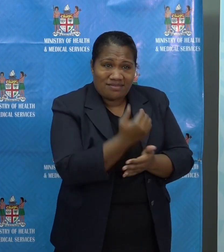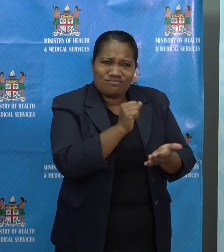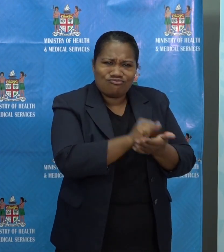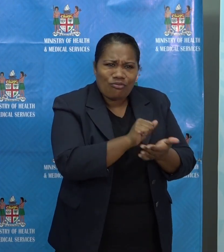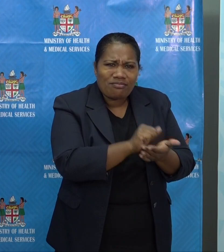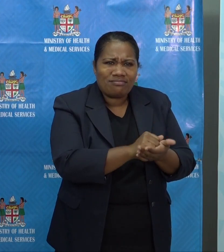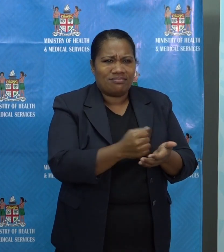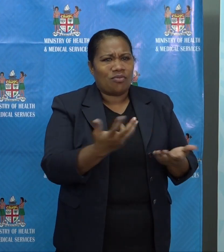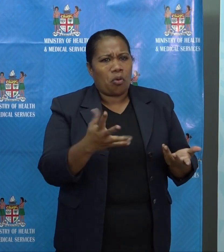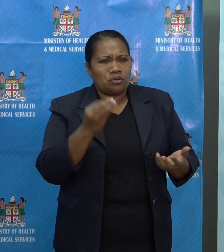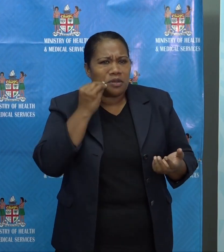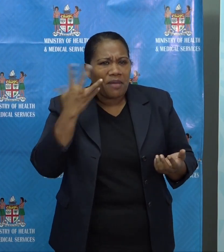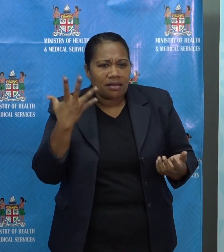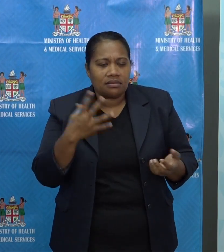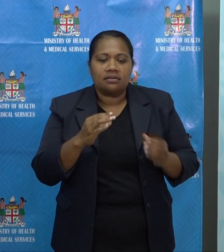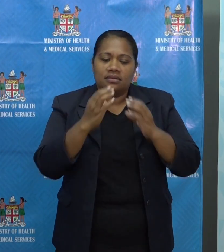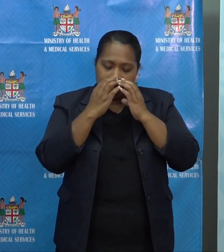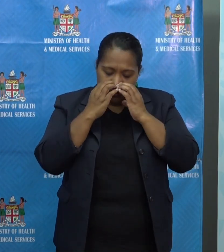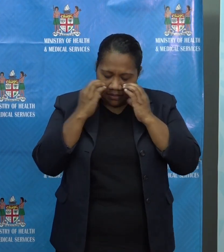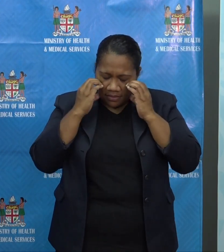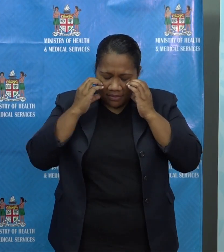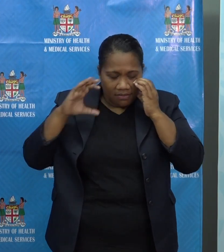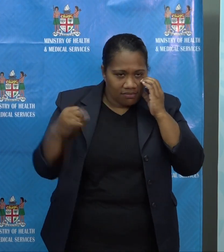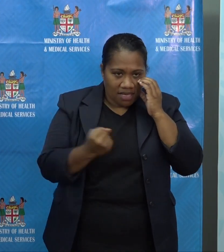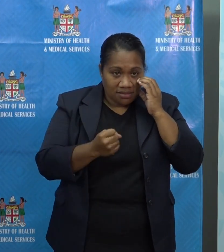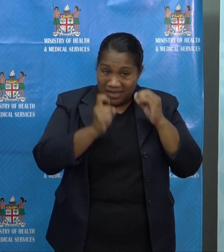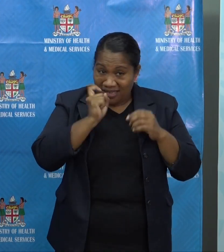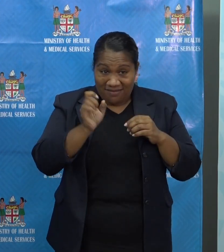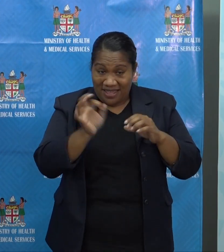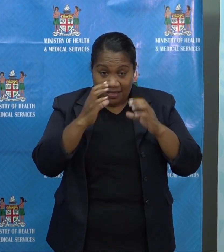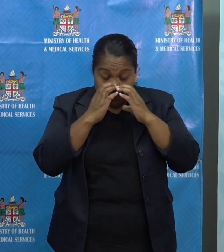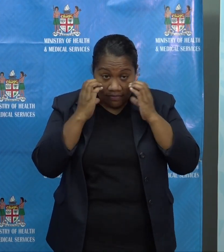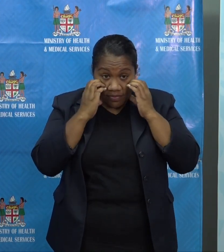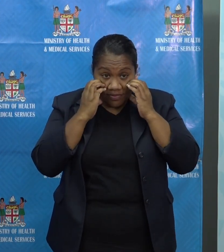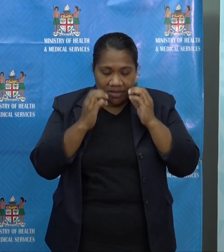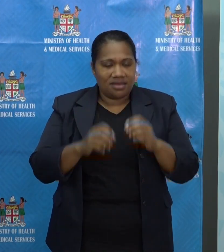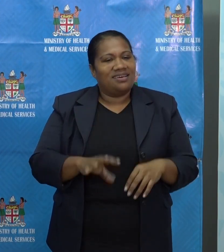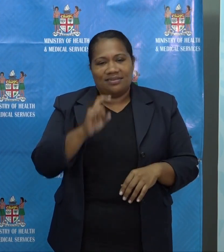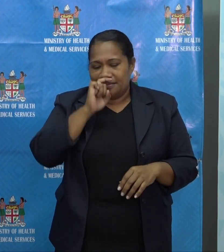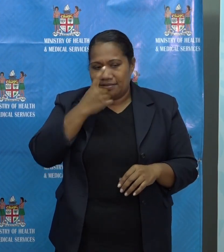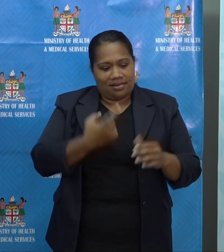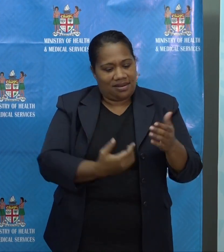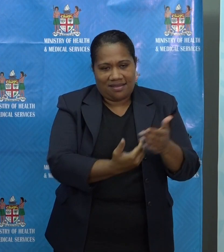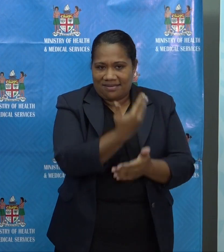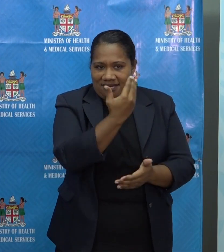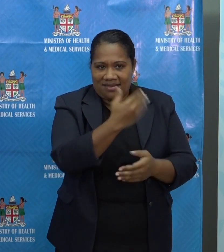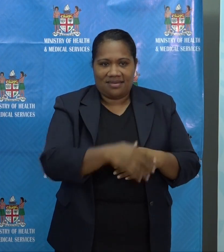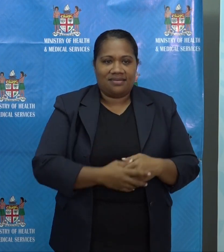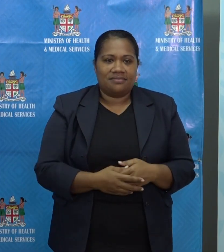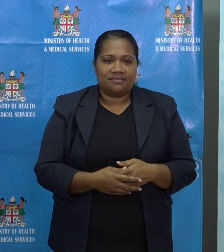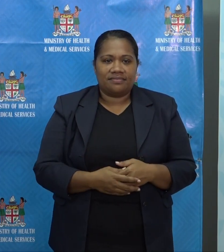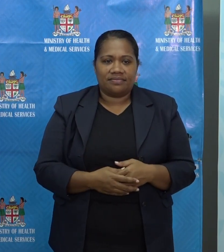those businesses should be leading by example by wearing masks and wearing them properly.